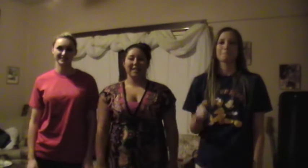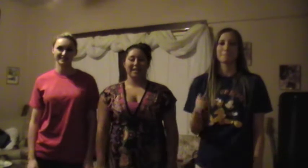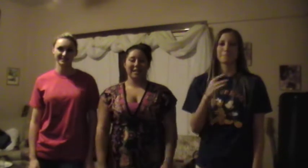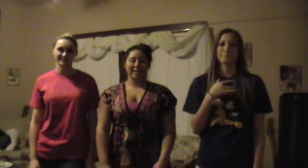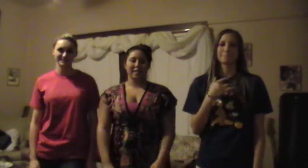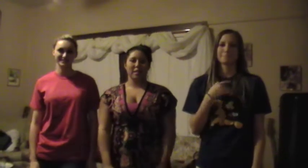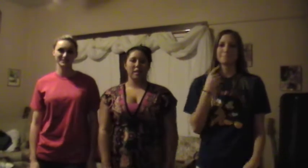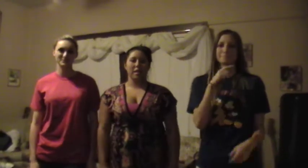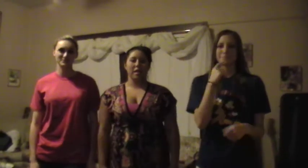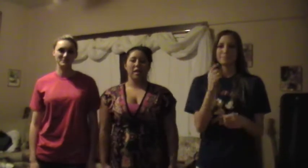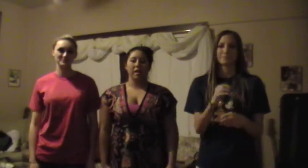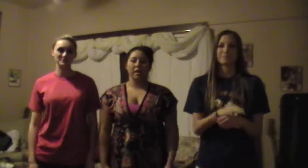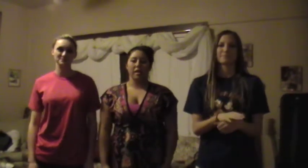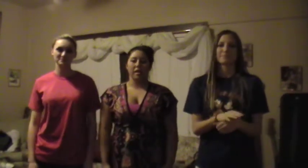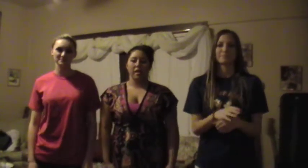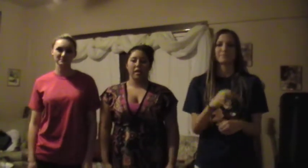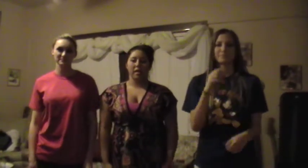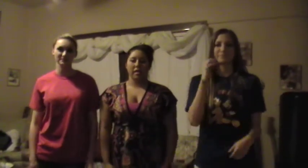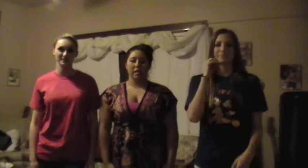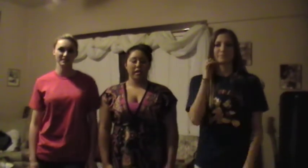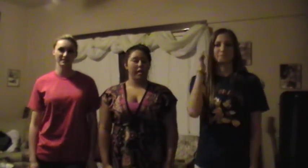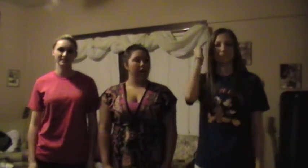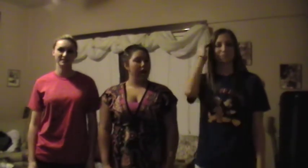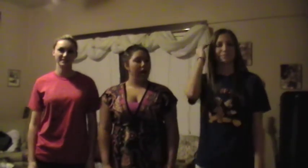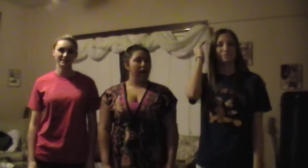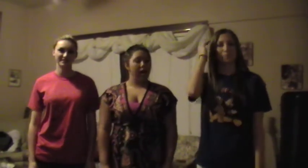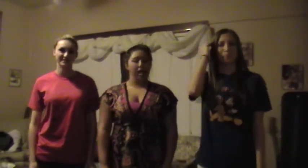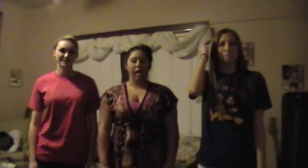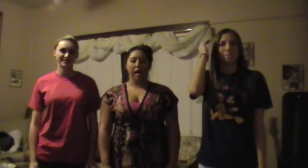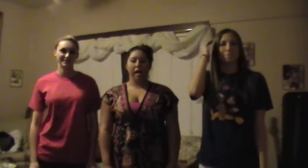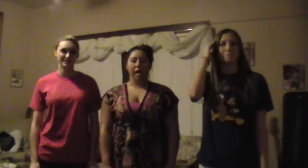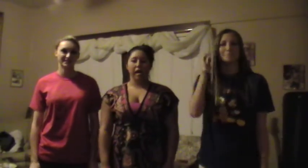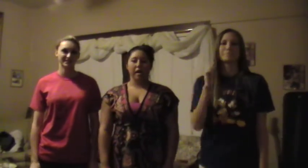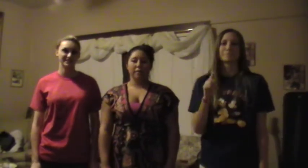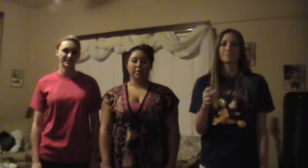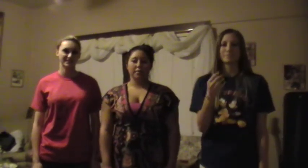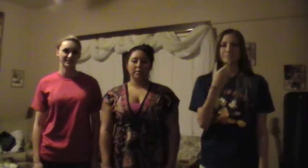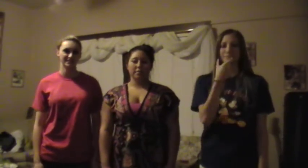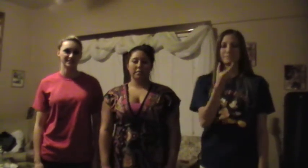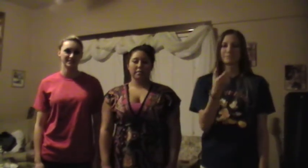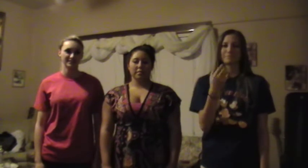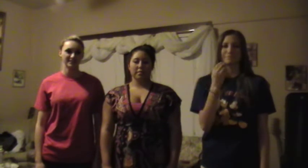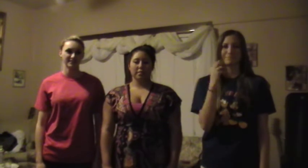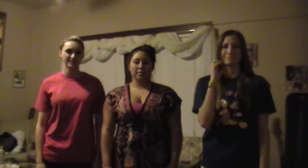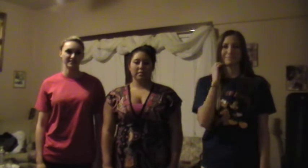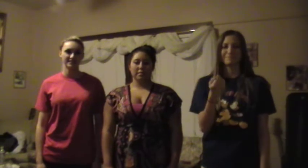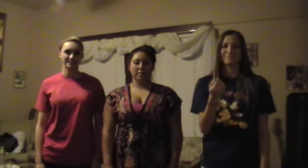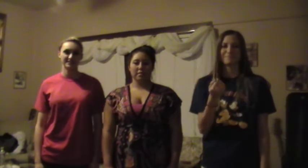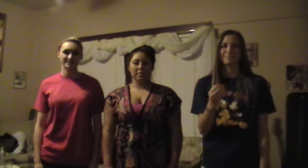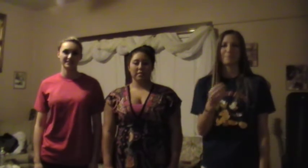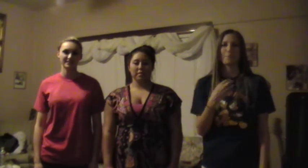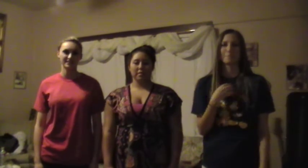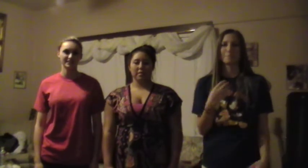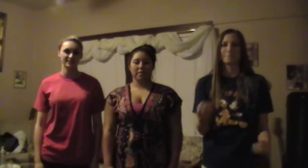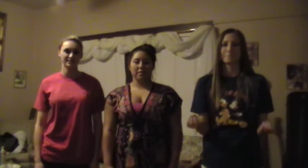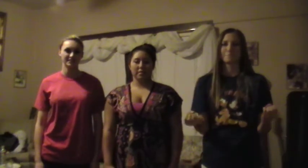You're feeling guilty and I'm well aware. But you don't look ashamed, baby, I'm not